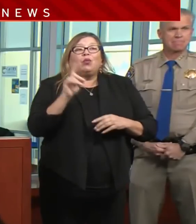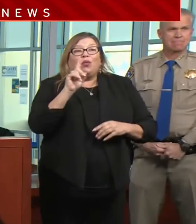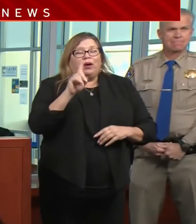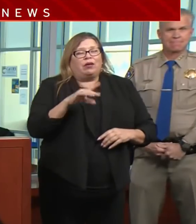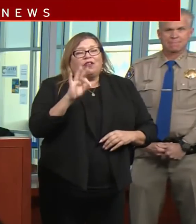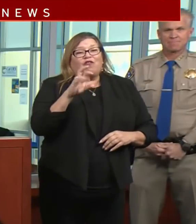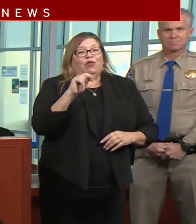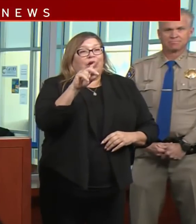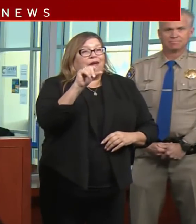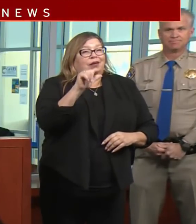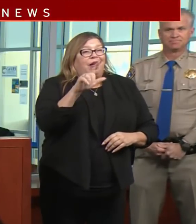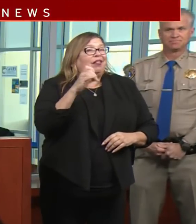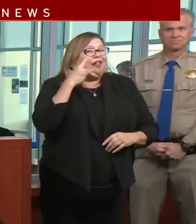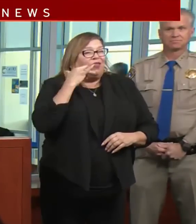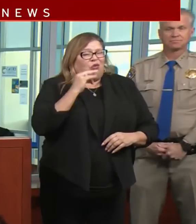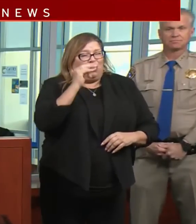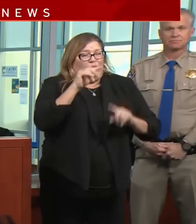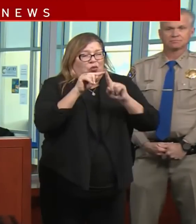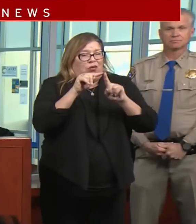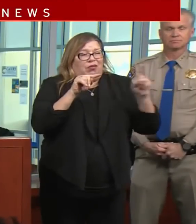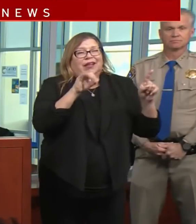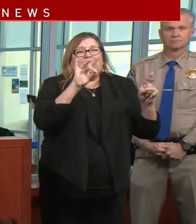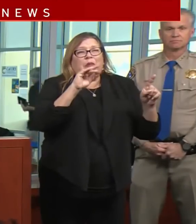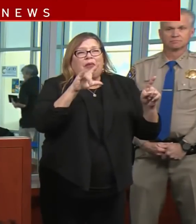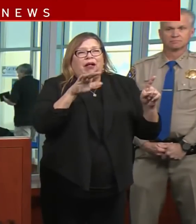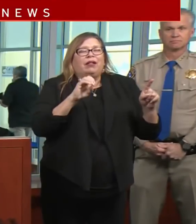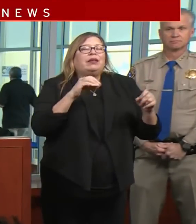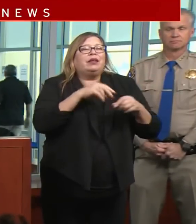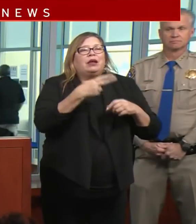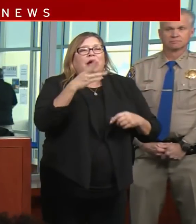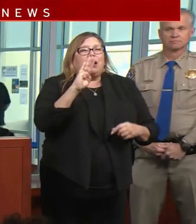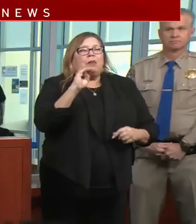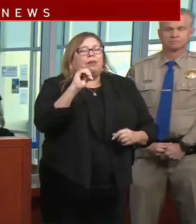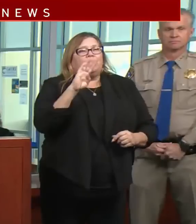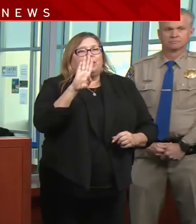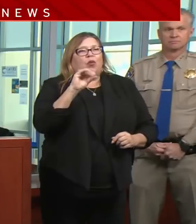of Ferndale, California, which is up in Humboldt County.